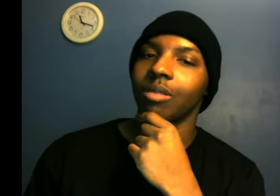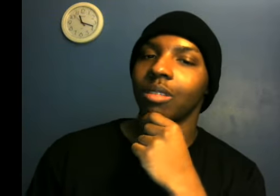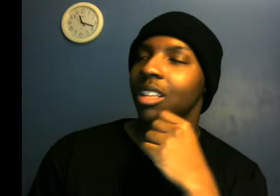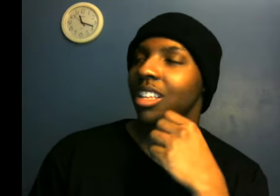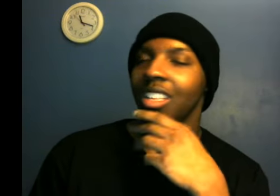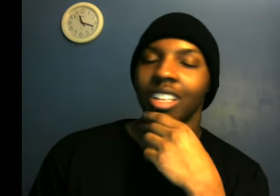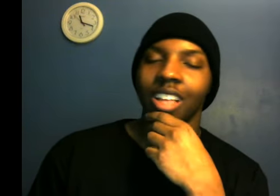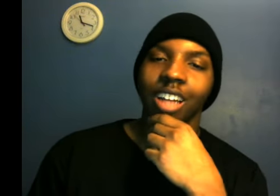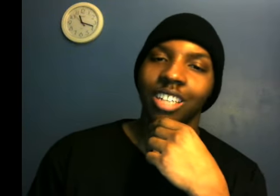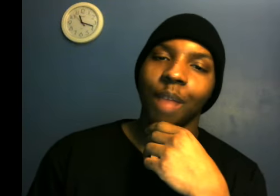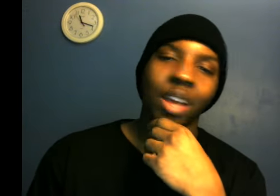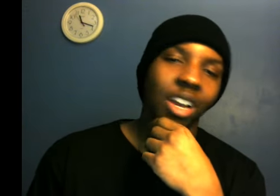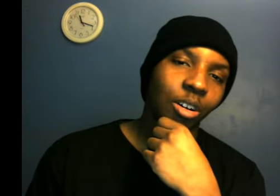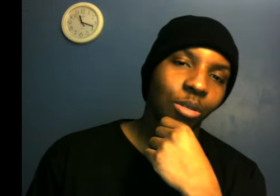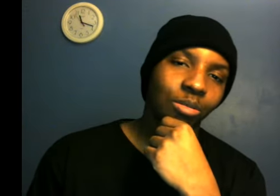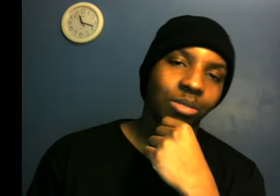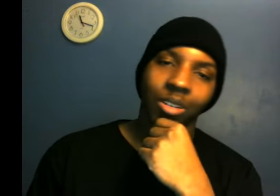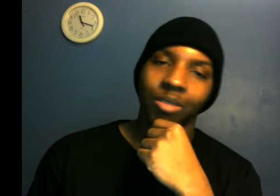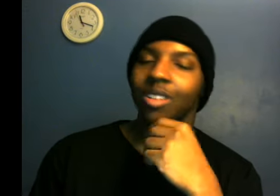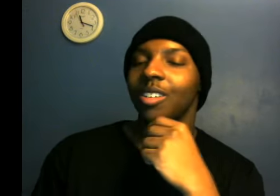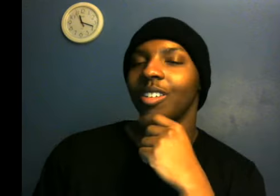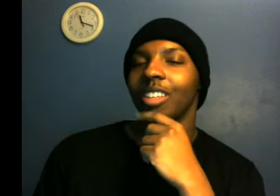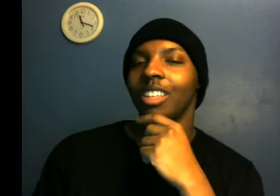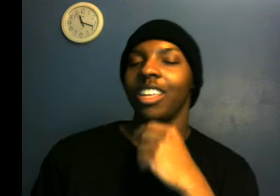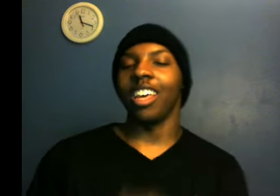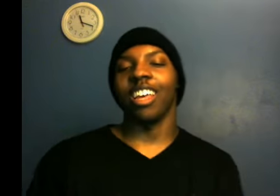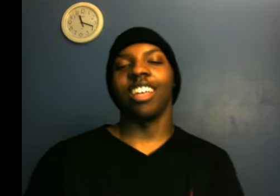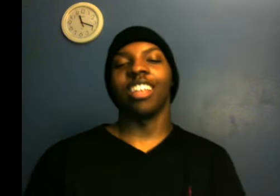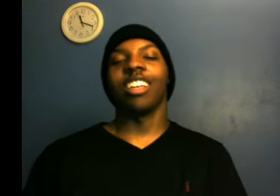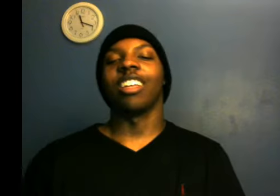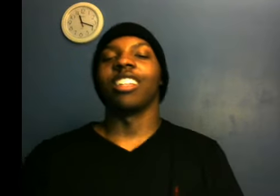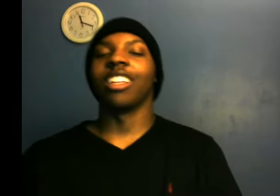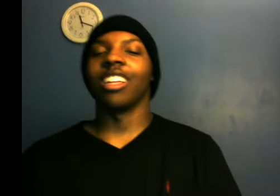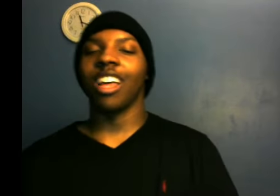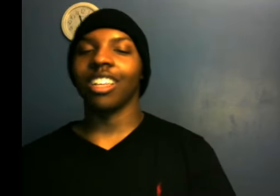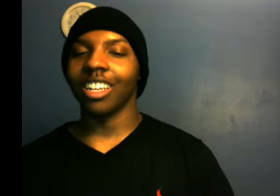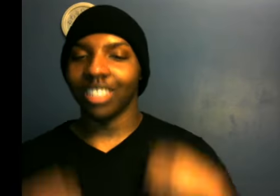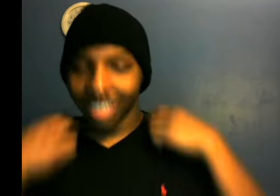I just got back home. So yeah. That's all I'm saying.